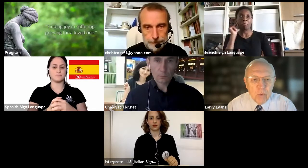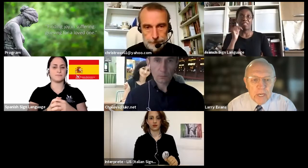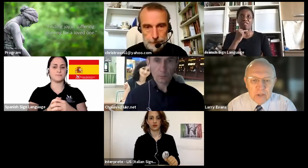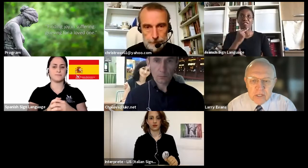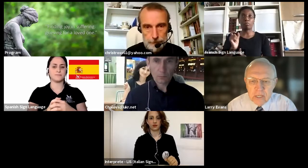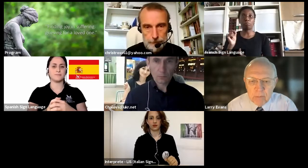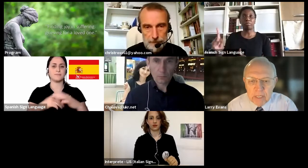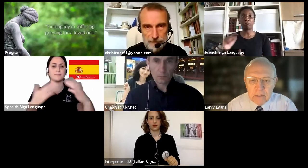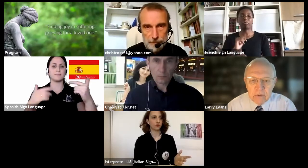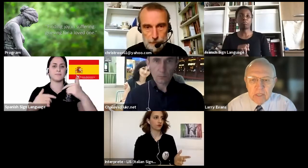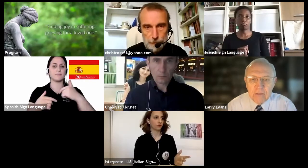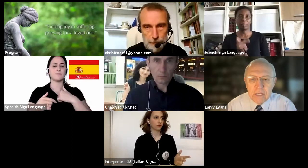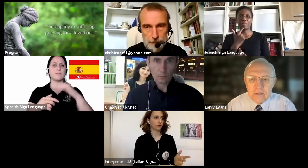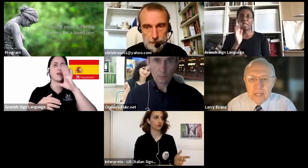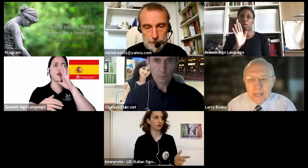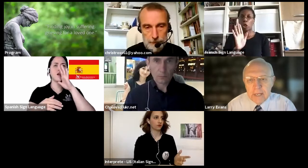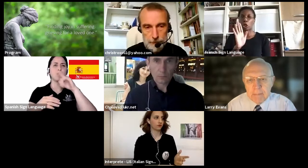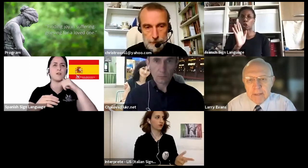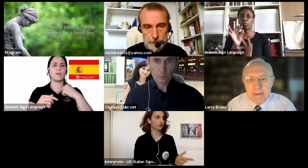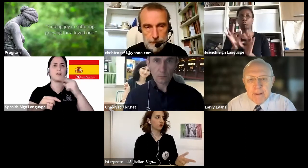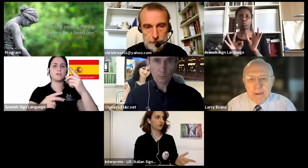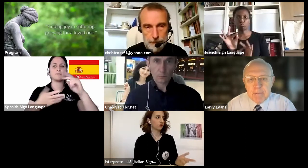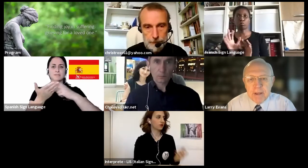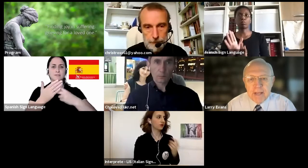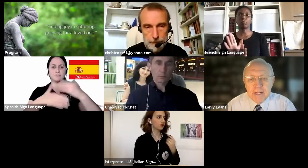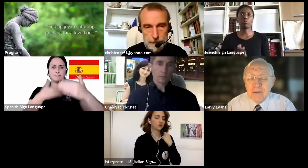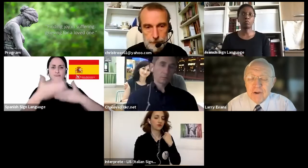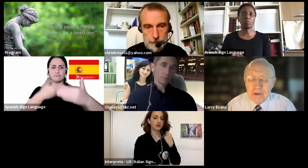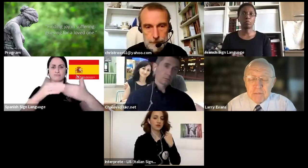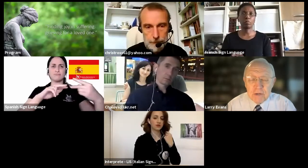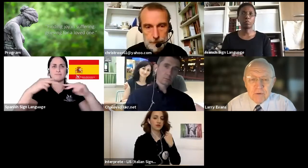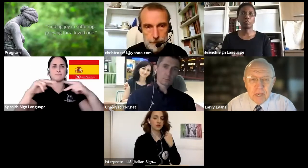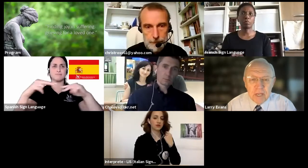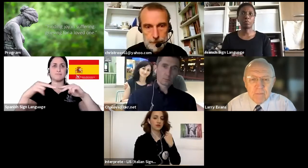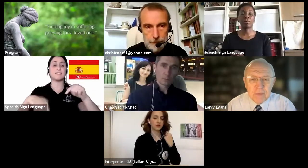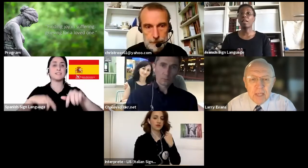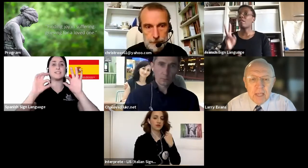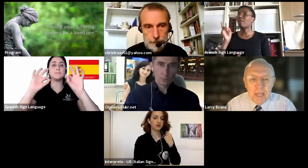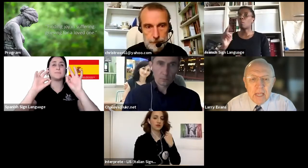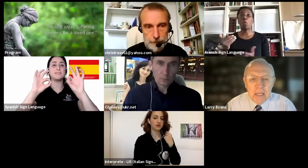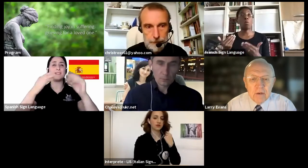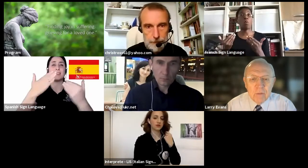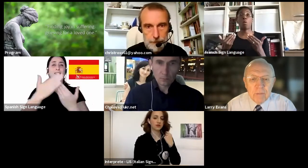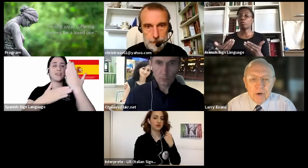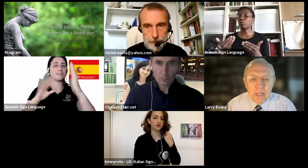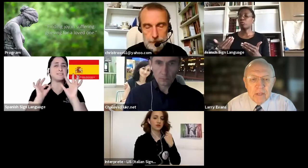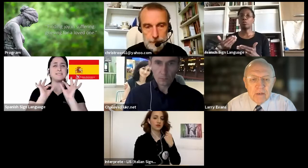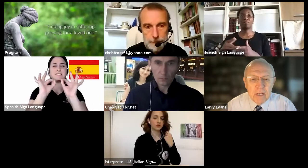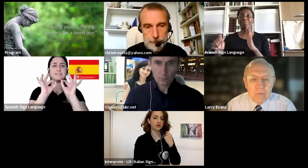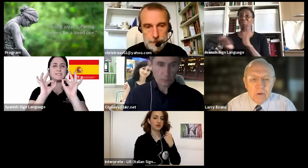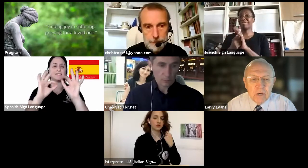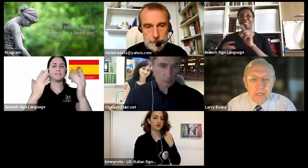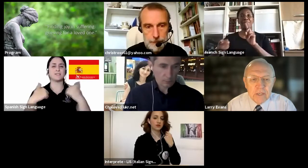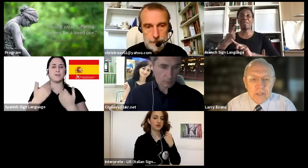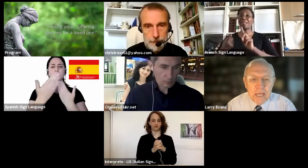had to wait just a little bit to get things set up. But it's a very special day, and we pray that